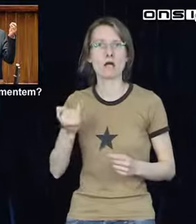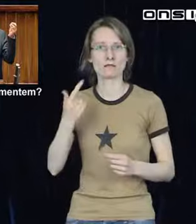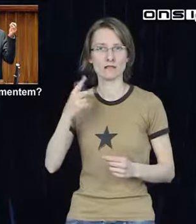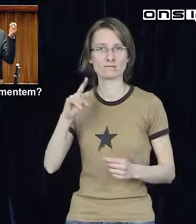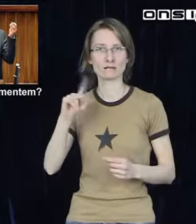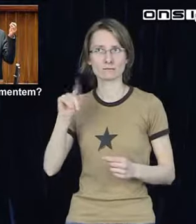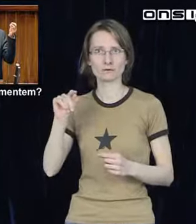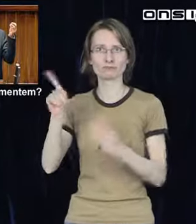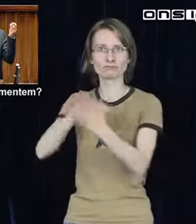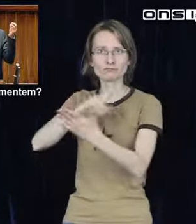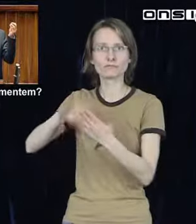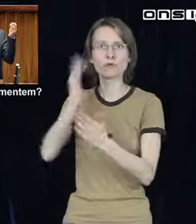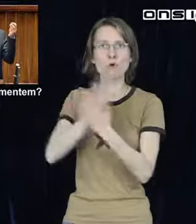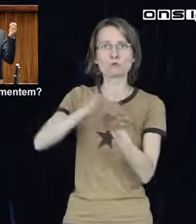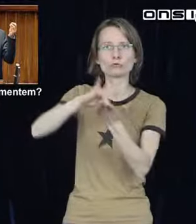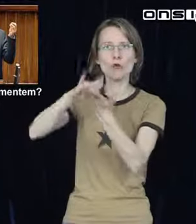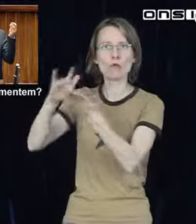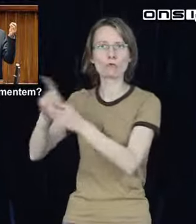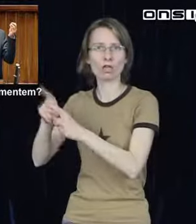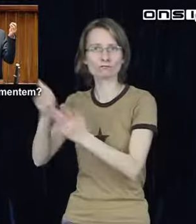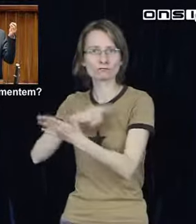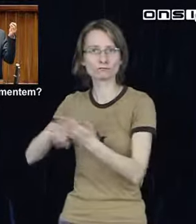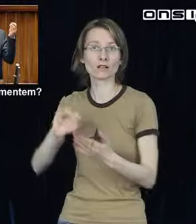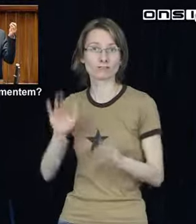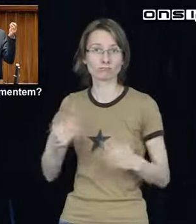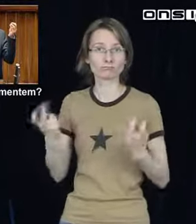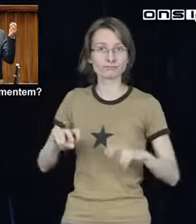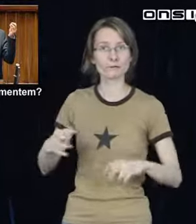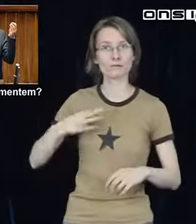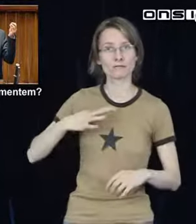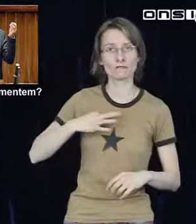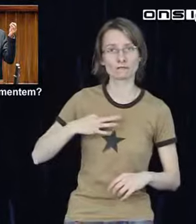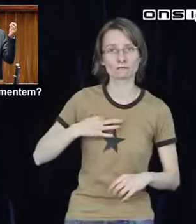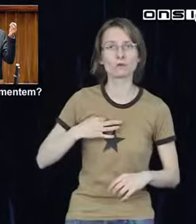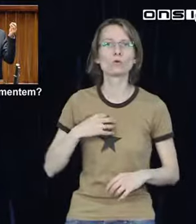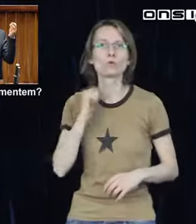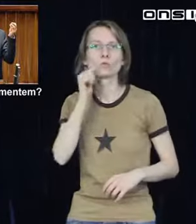a king, I sleep with a king I sleep with a king to sleep with you tonight